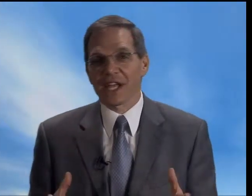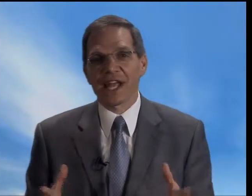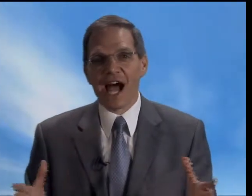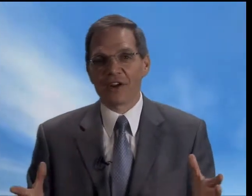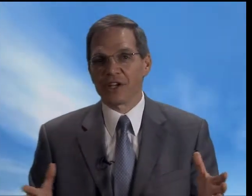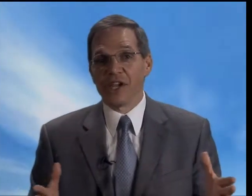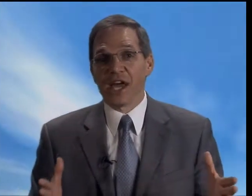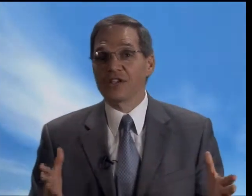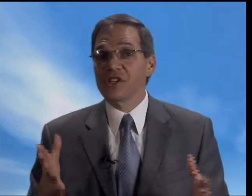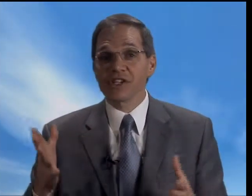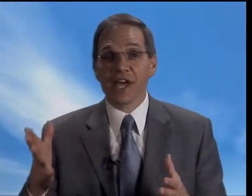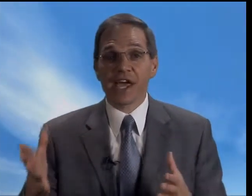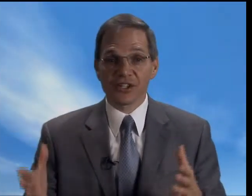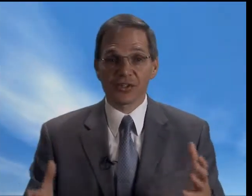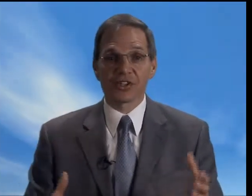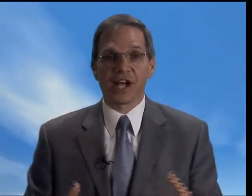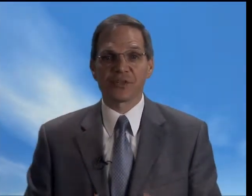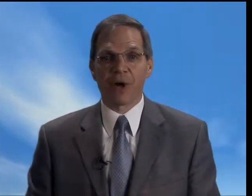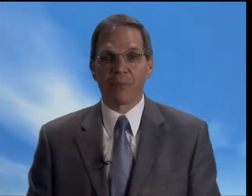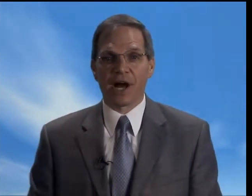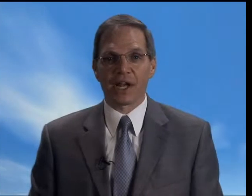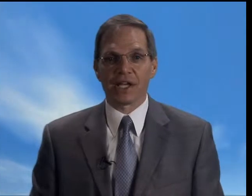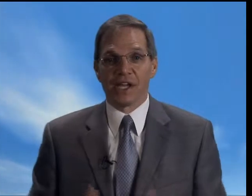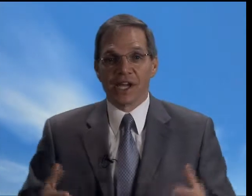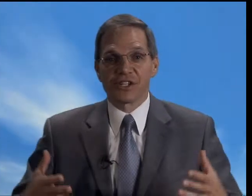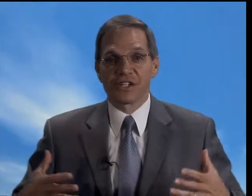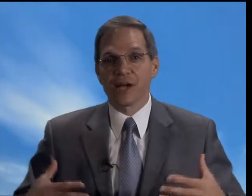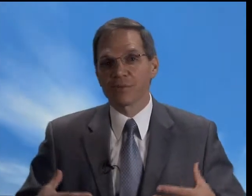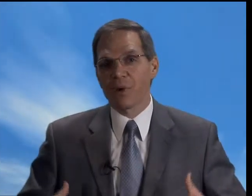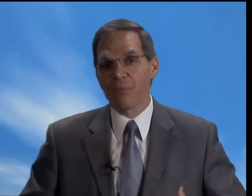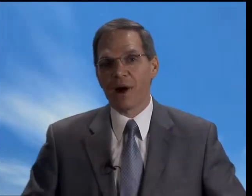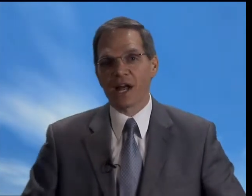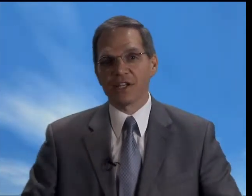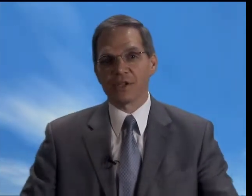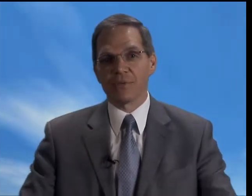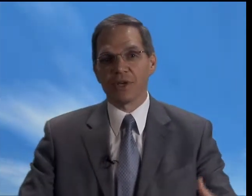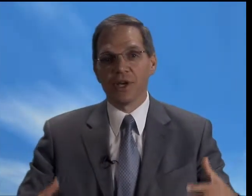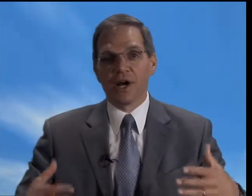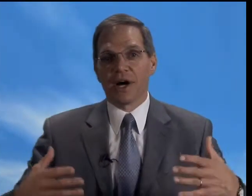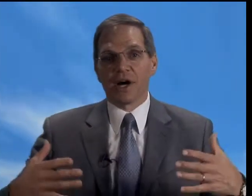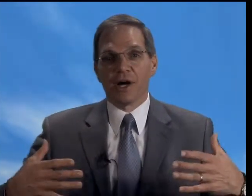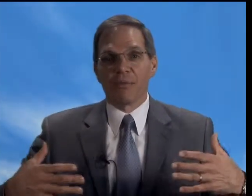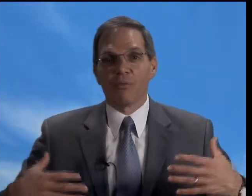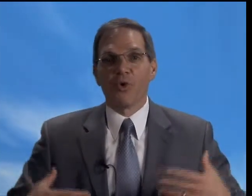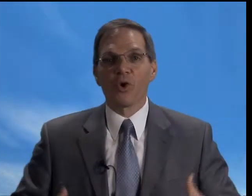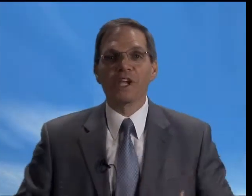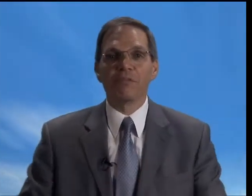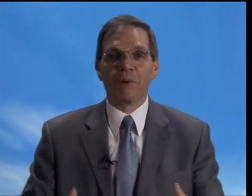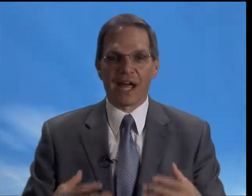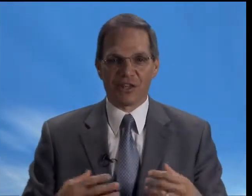get out and just exercise my body. It just helps my body to be more in balance.